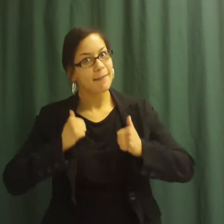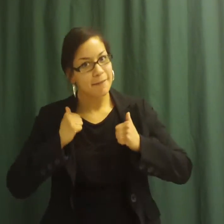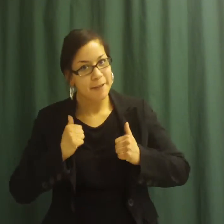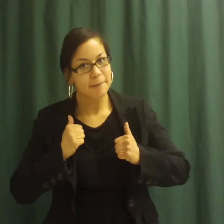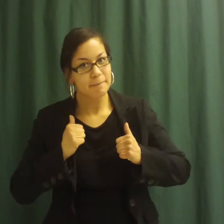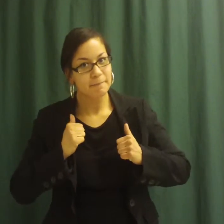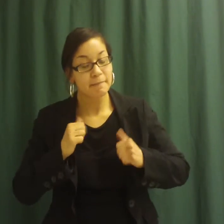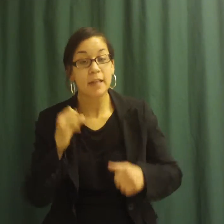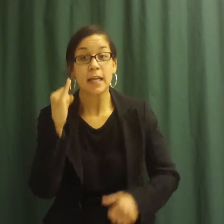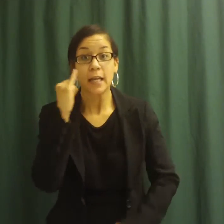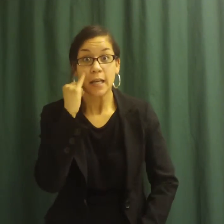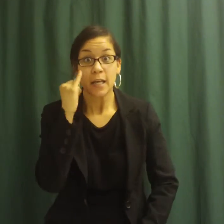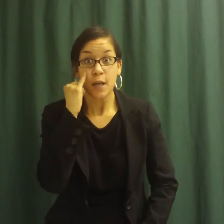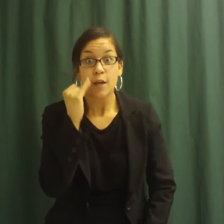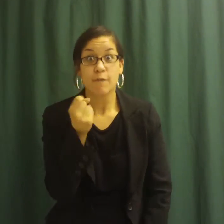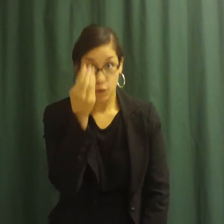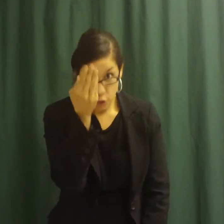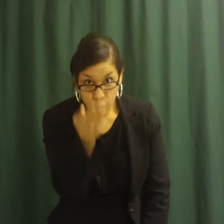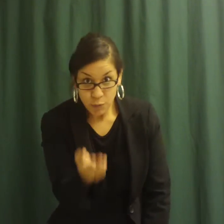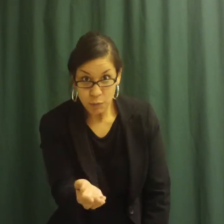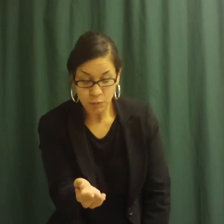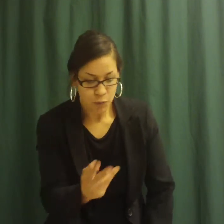them, they will grow strong and healthy.